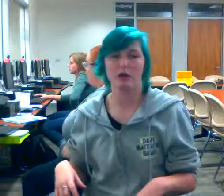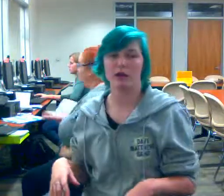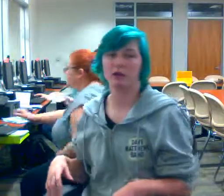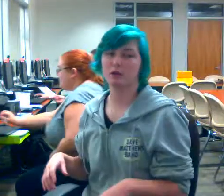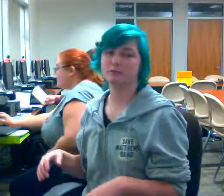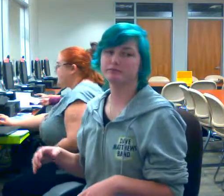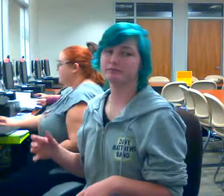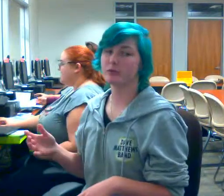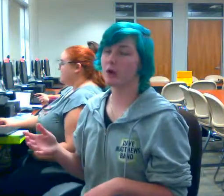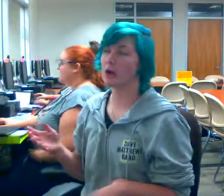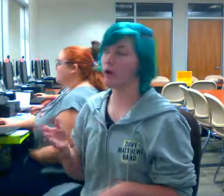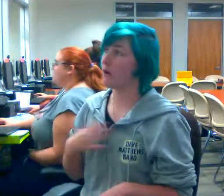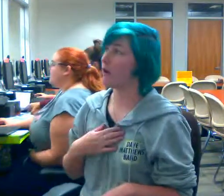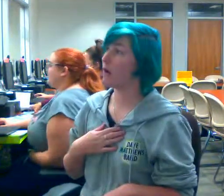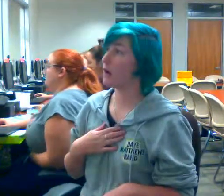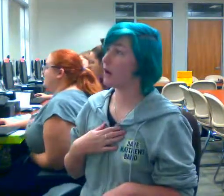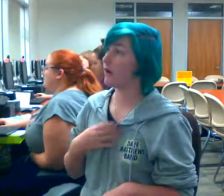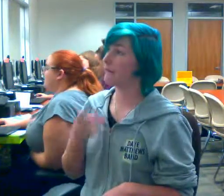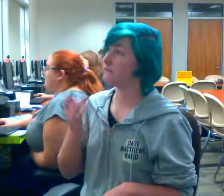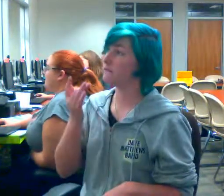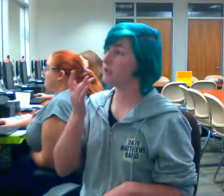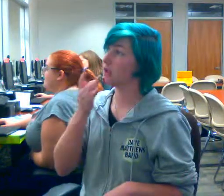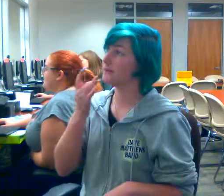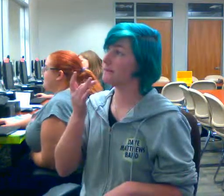wonder why. Yeah. Wait, It's a 24 hour clock.